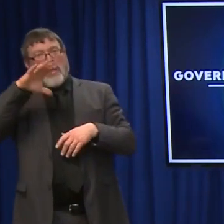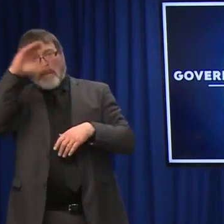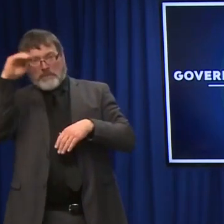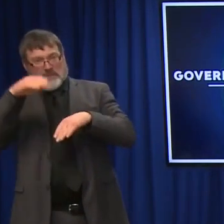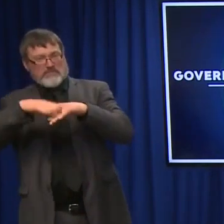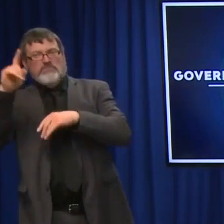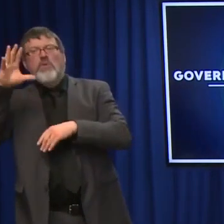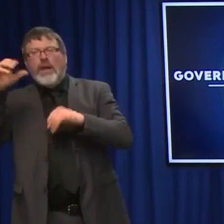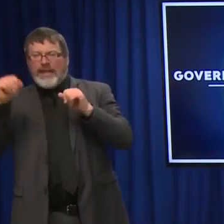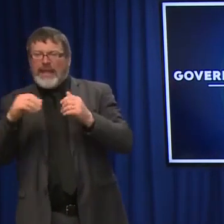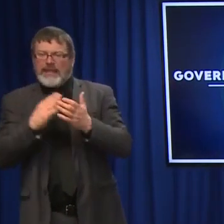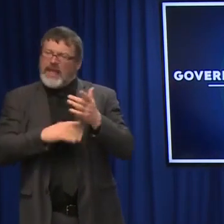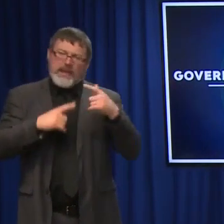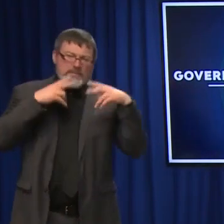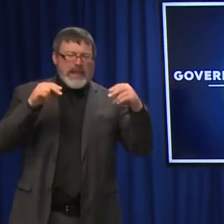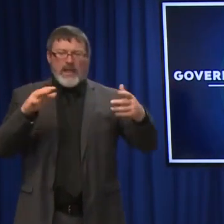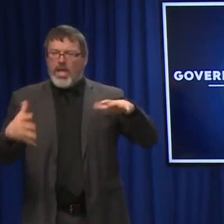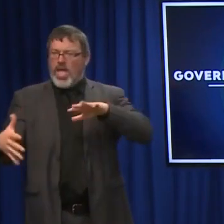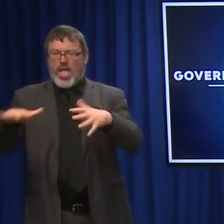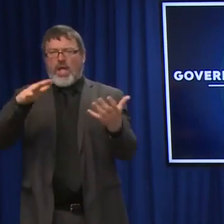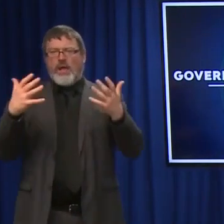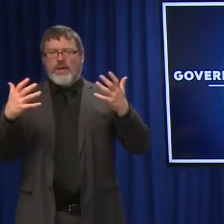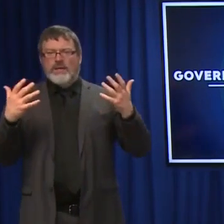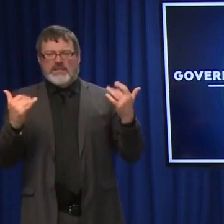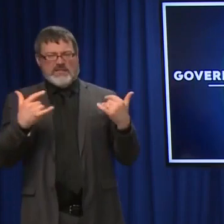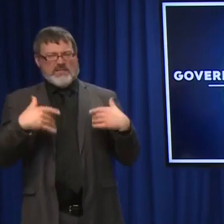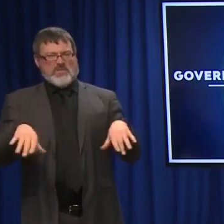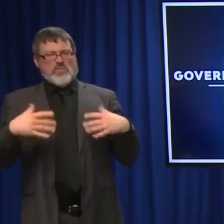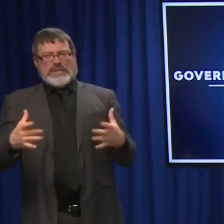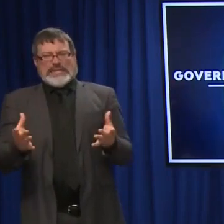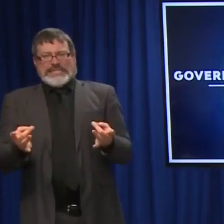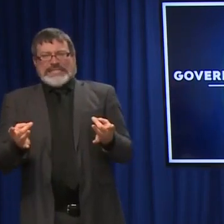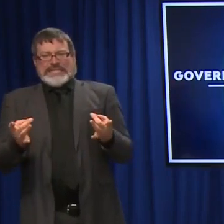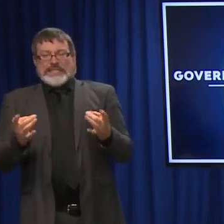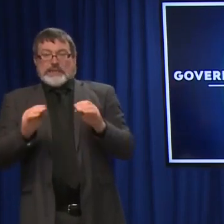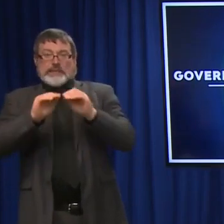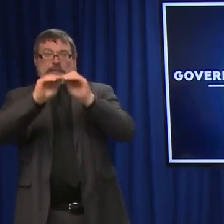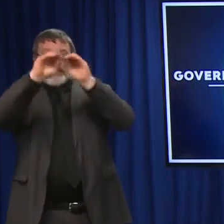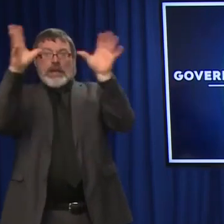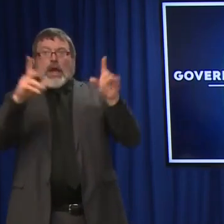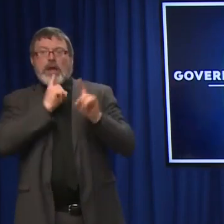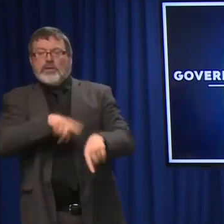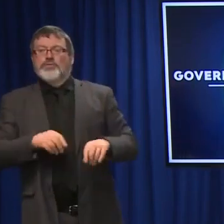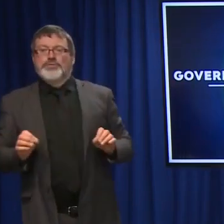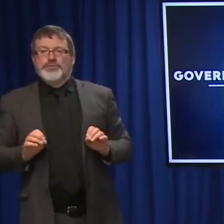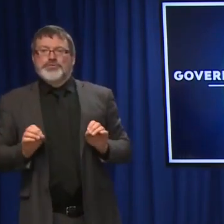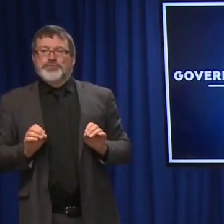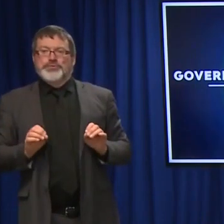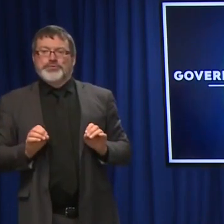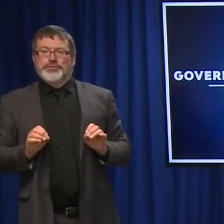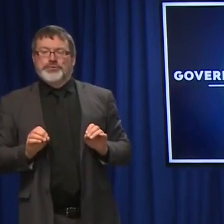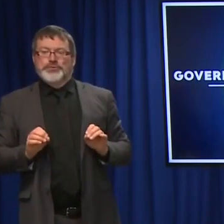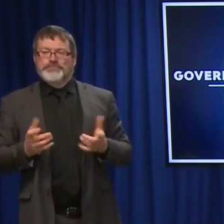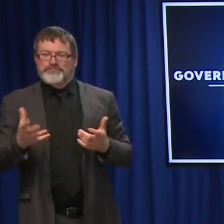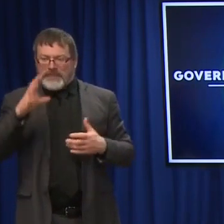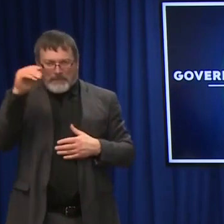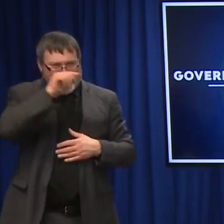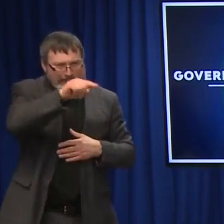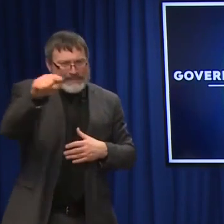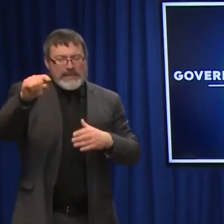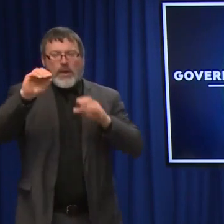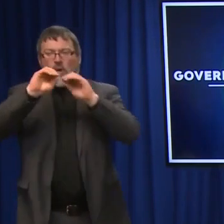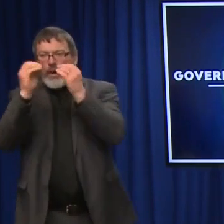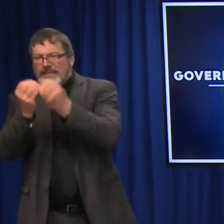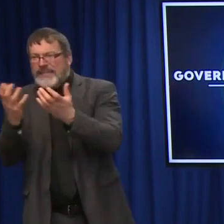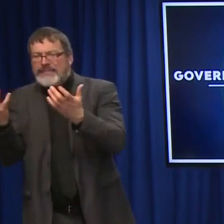now for healthcare workers in New Hampshire and some other states. How do companies, organizations plan for the future, given this thing could be up